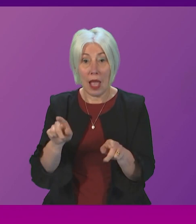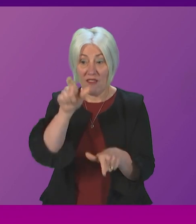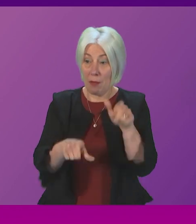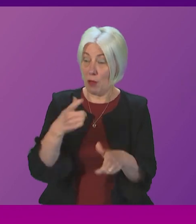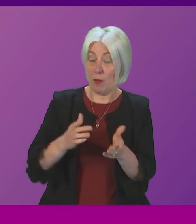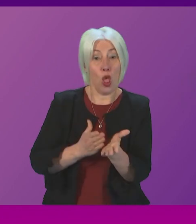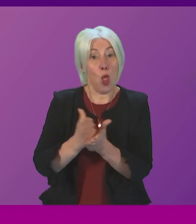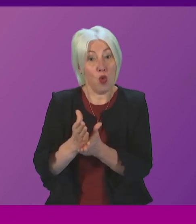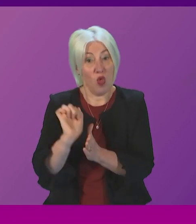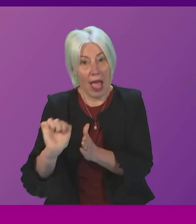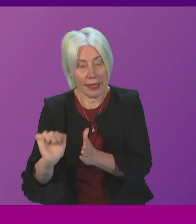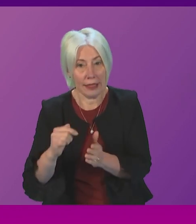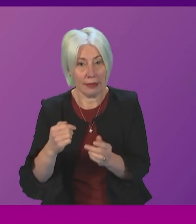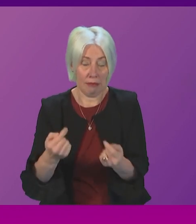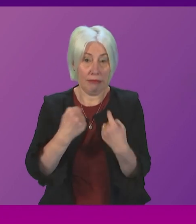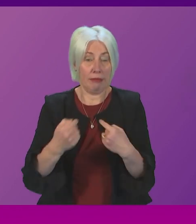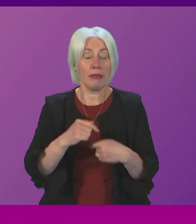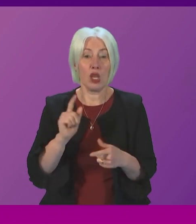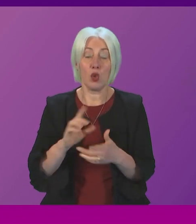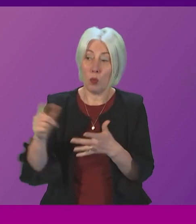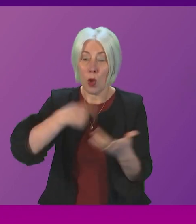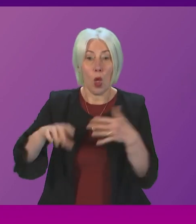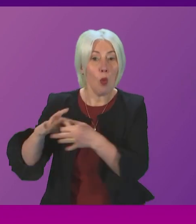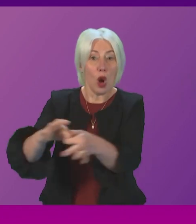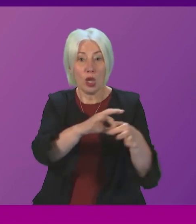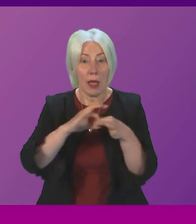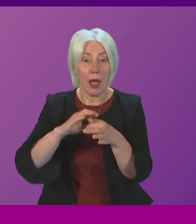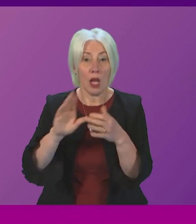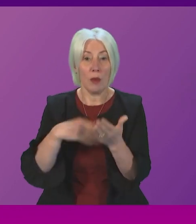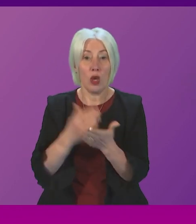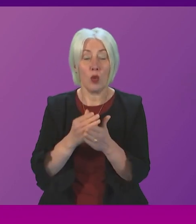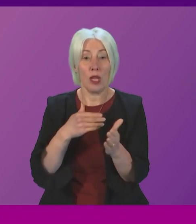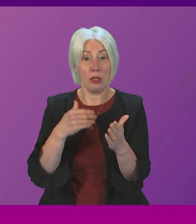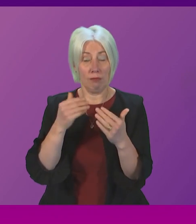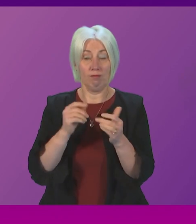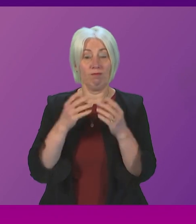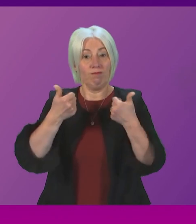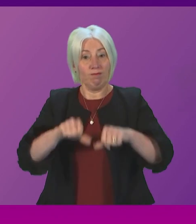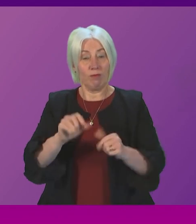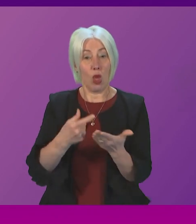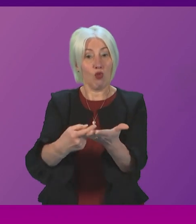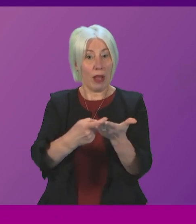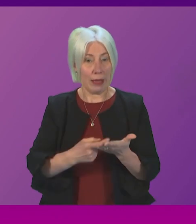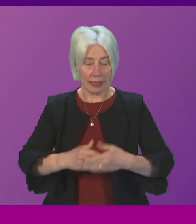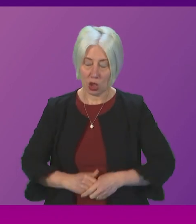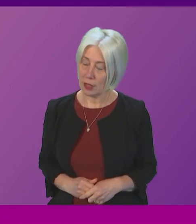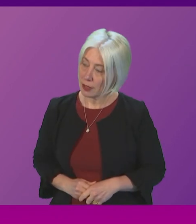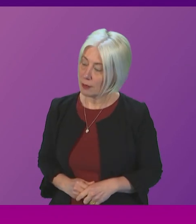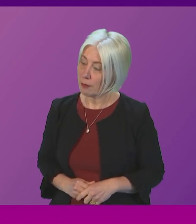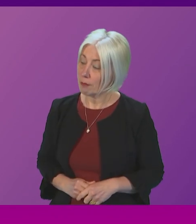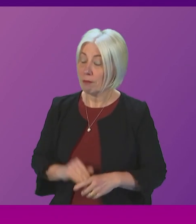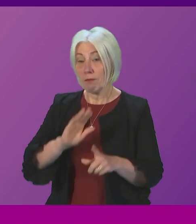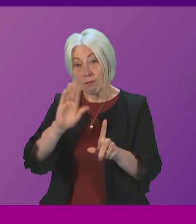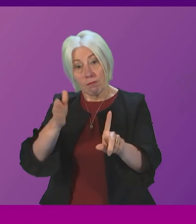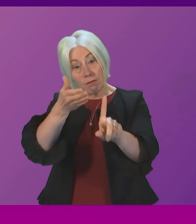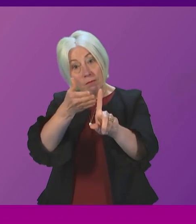of domestic abuse and we will work with those justice agencies to consider those recommendations the first minister suggests that the ambition